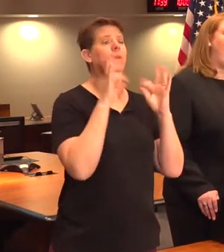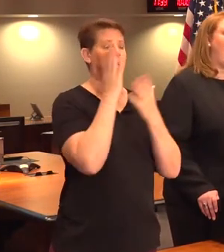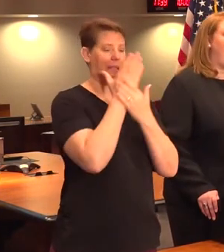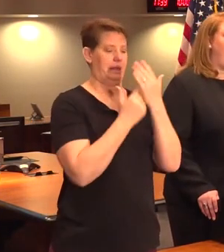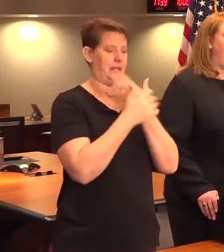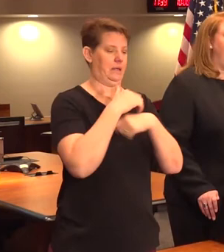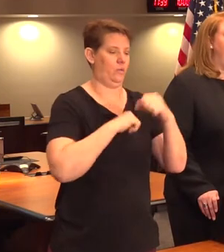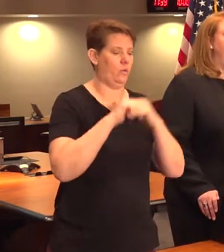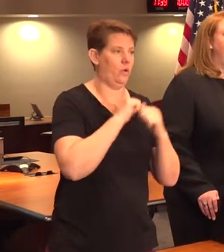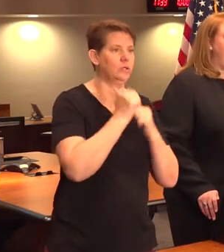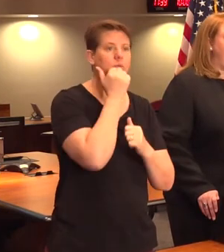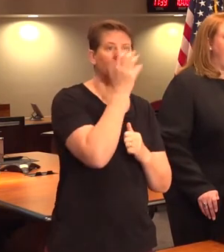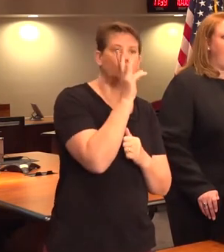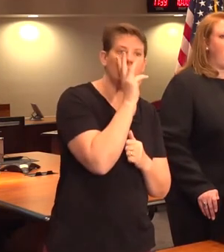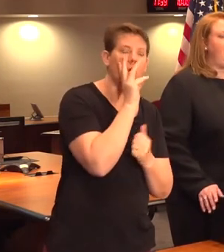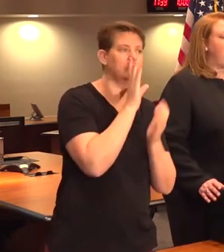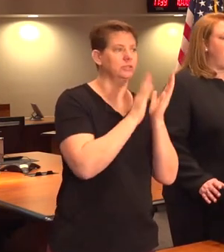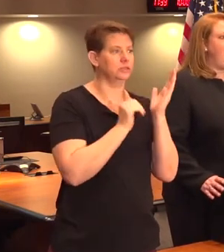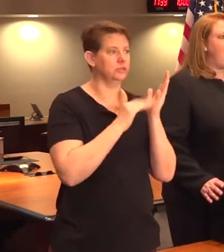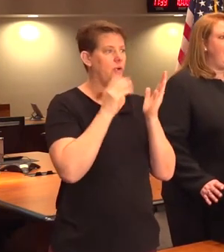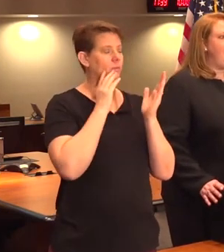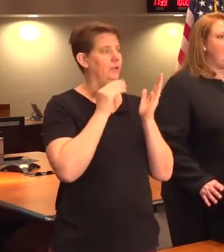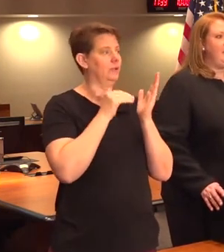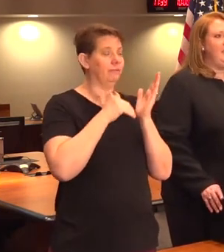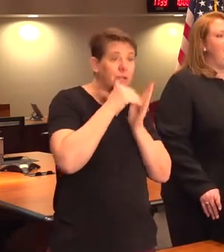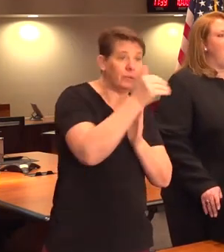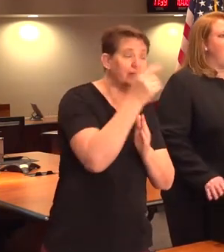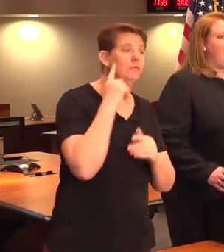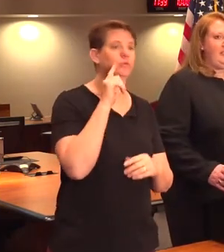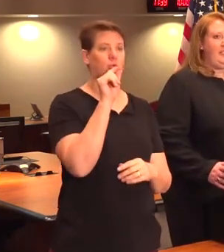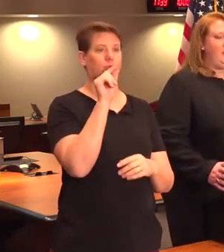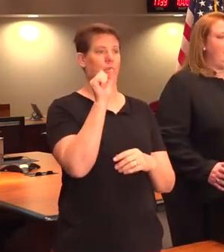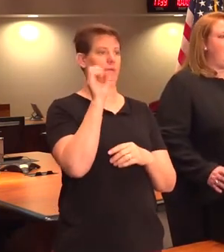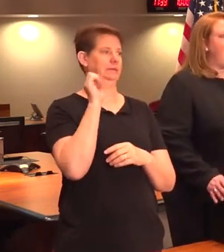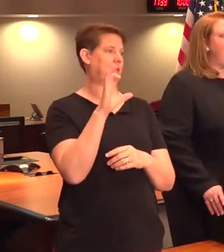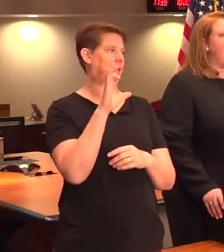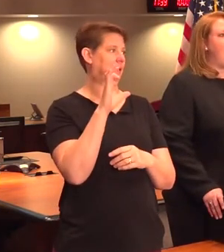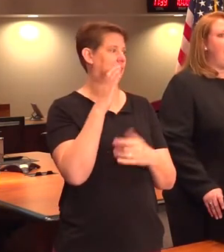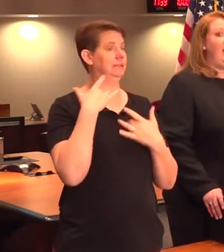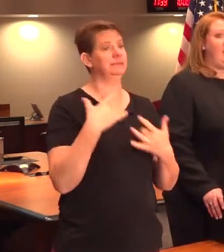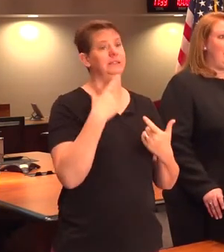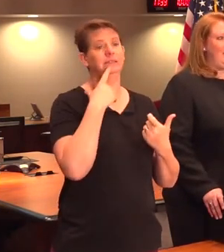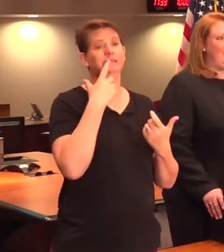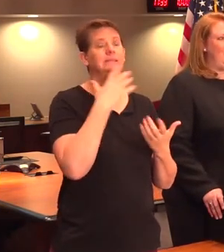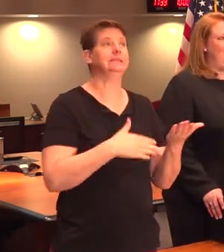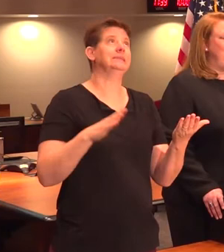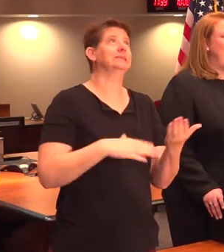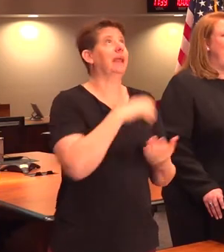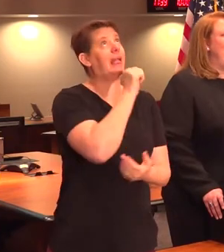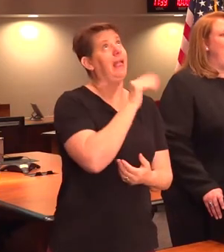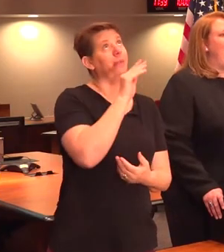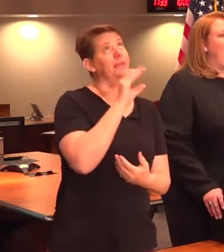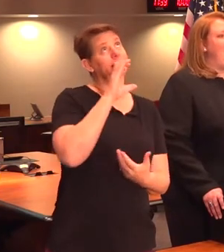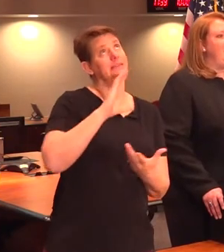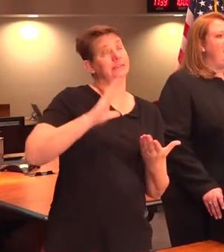Soap and warm water frequently for at least 20 seconds. It's roughly as long as it takes to sing the alphabet song.